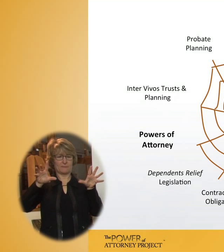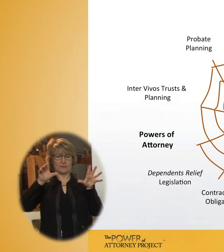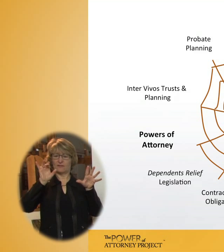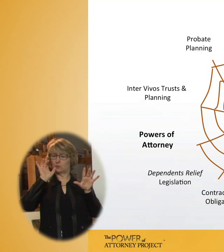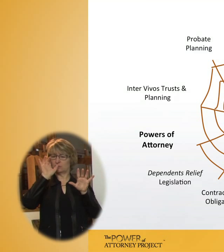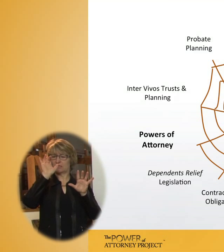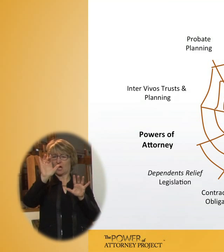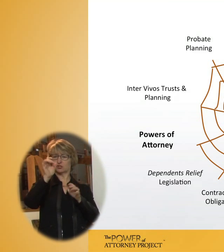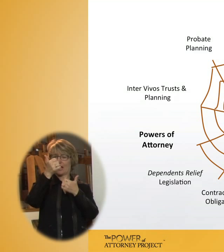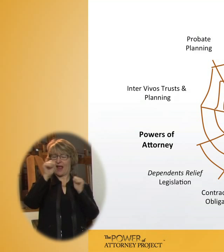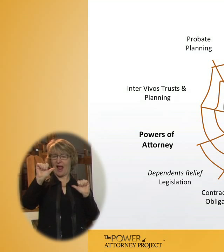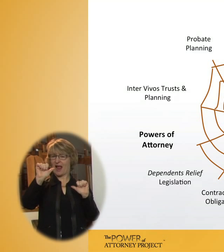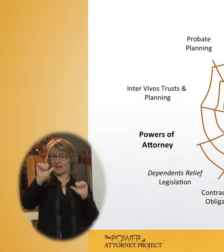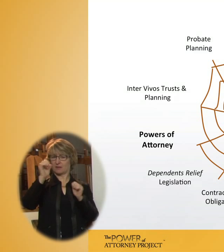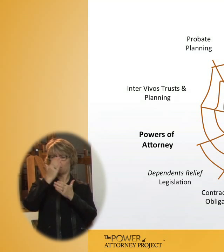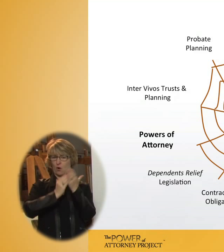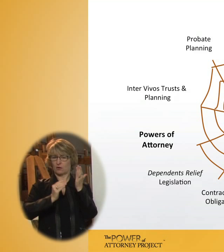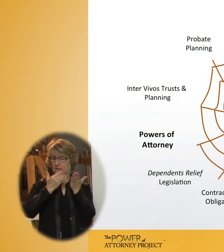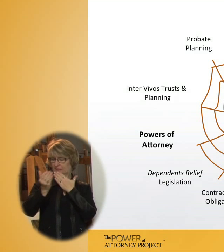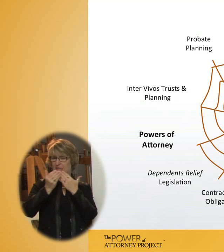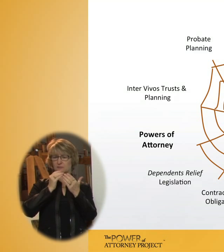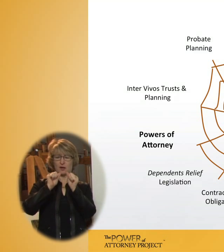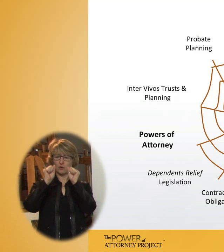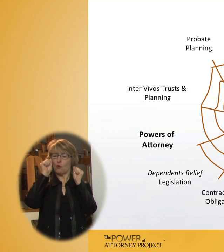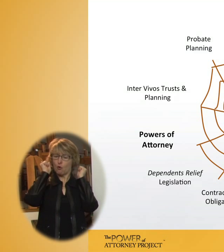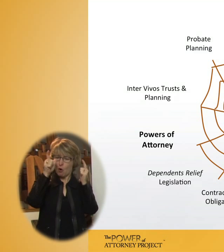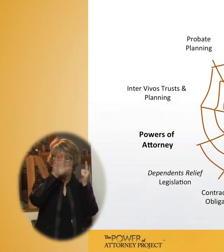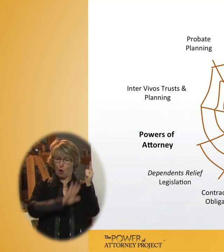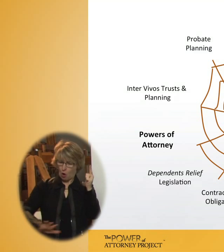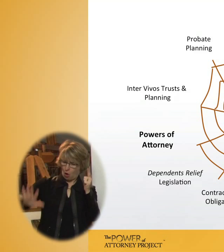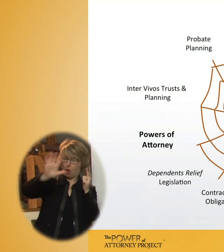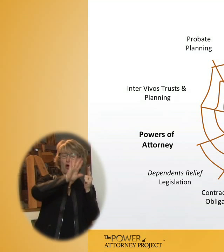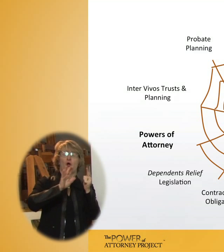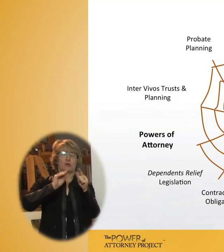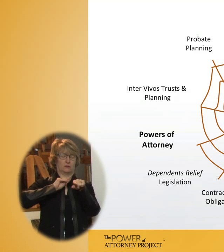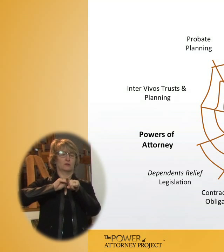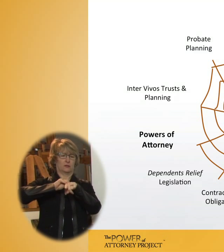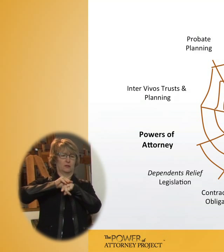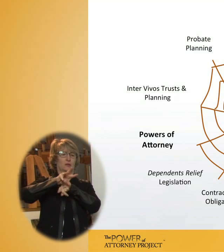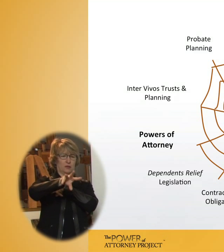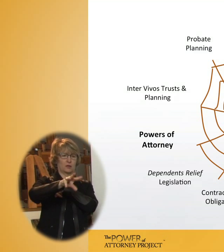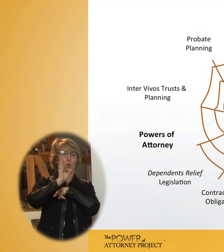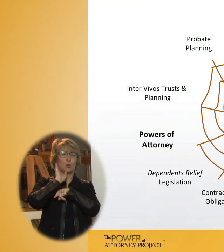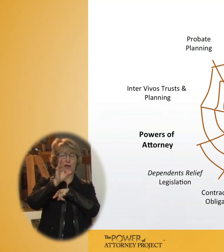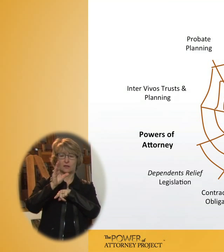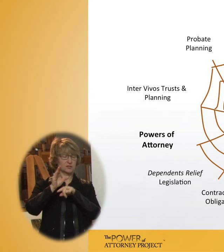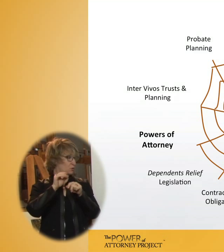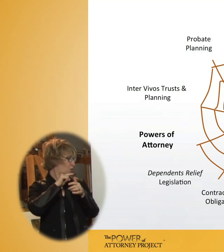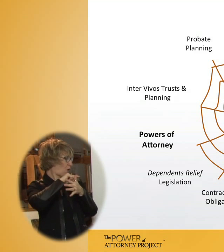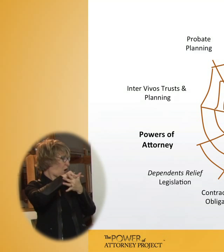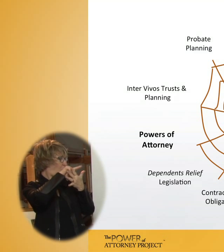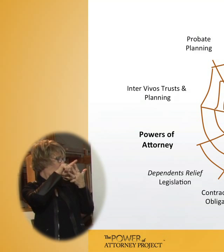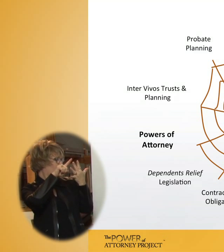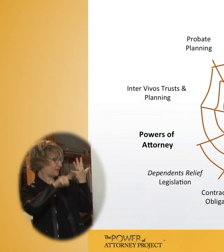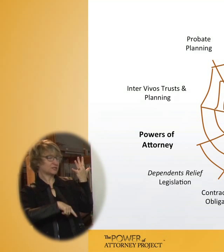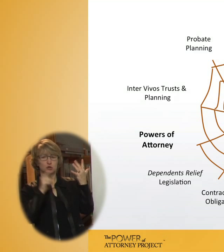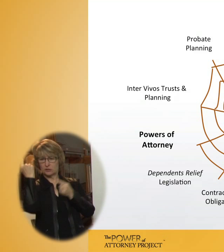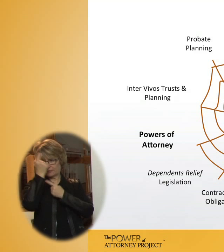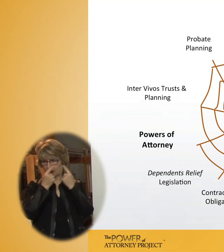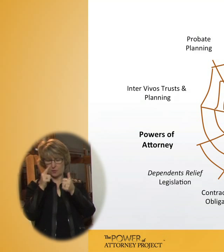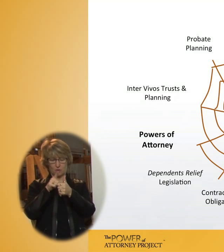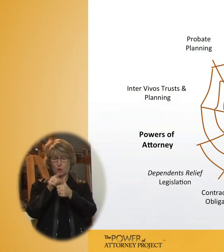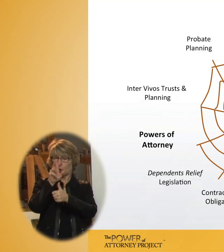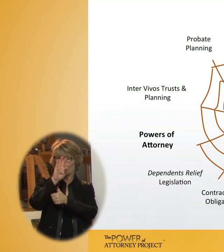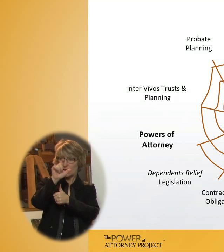web, it's going to reverberate throughout the web. So these are all of the things that people should be thinking about. Your will